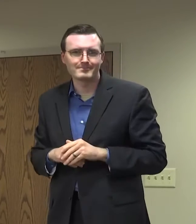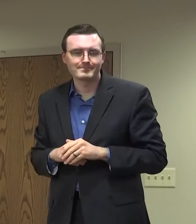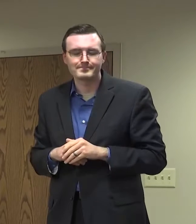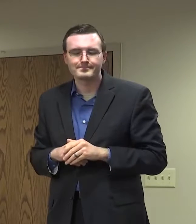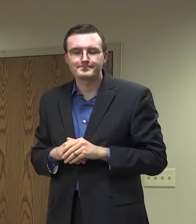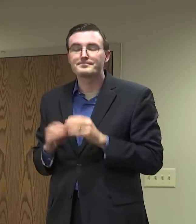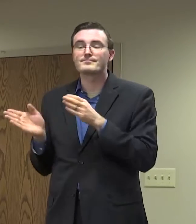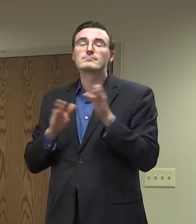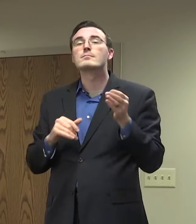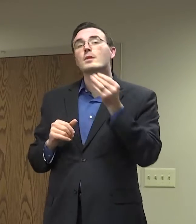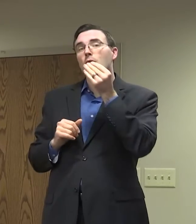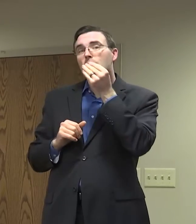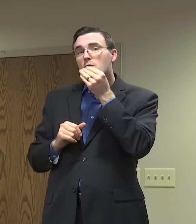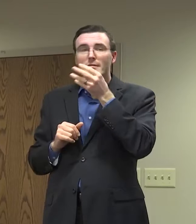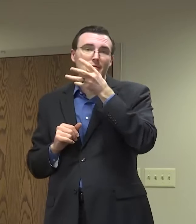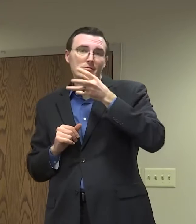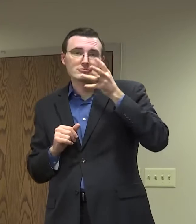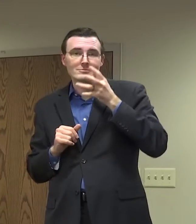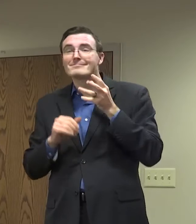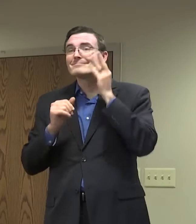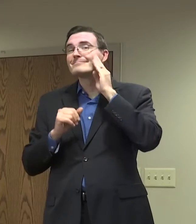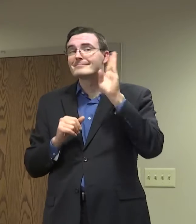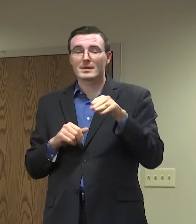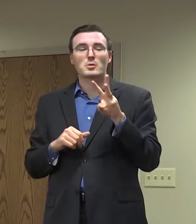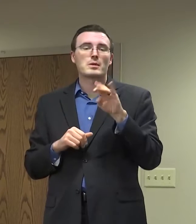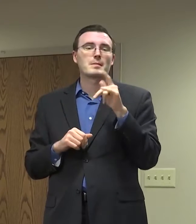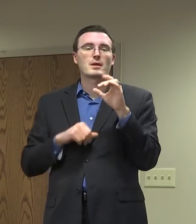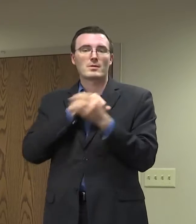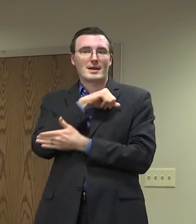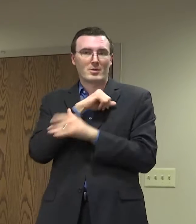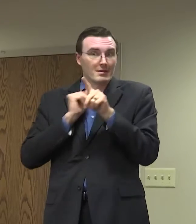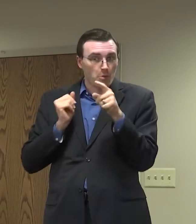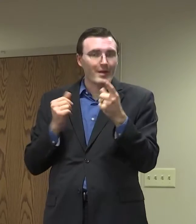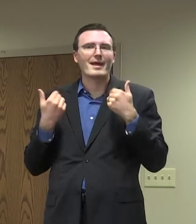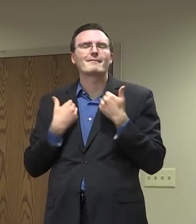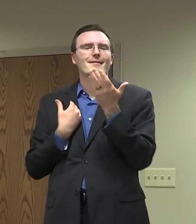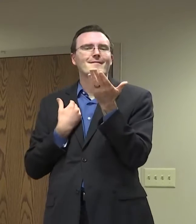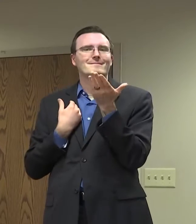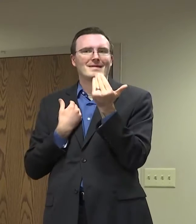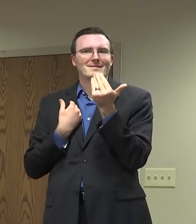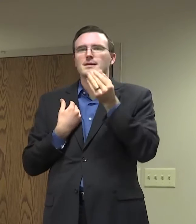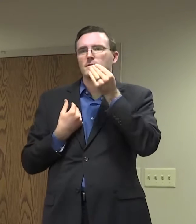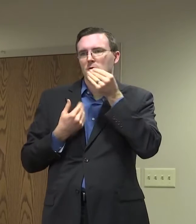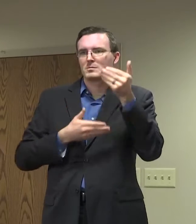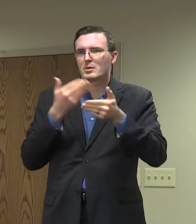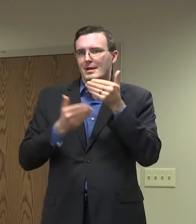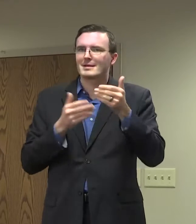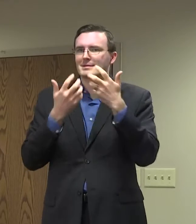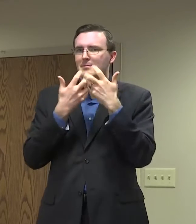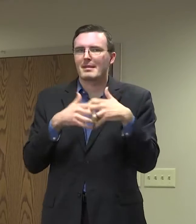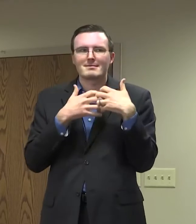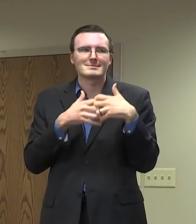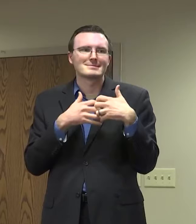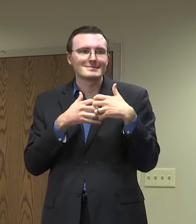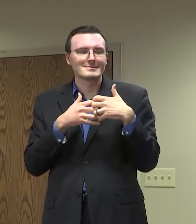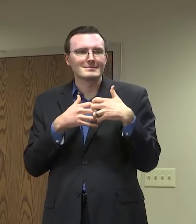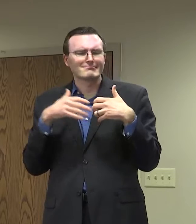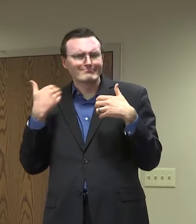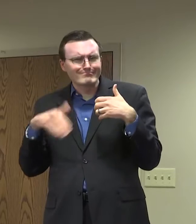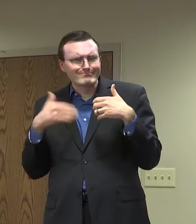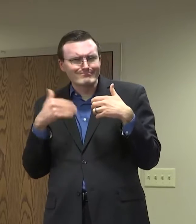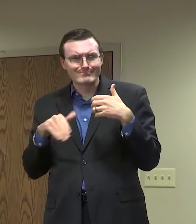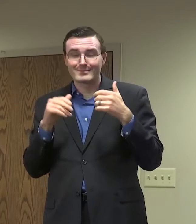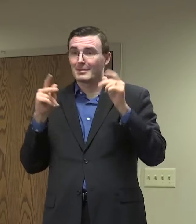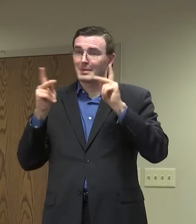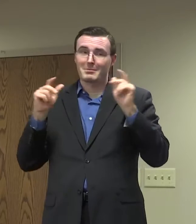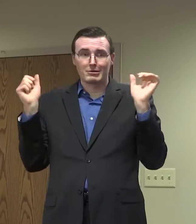different food processing plants in Winnebago County alone. So those become those centers that we need to vaccinate as our essential